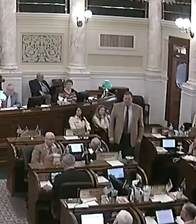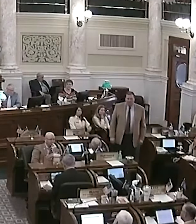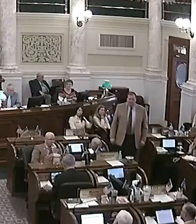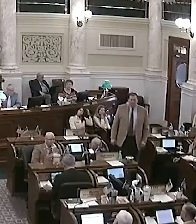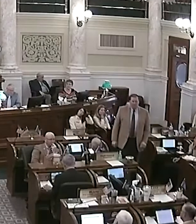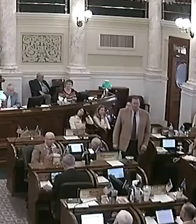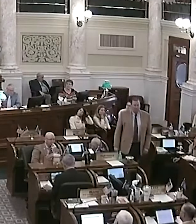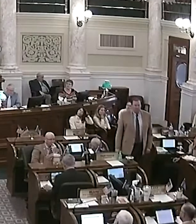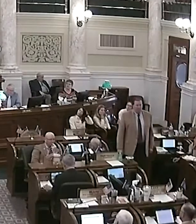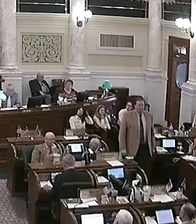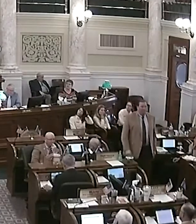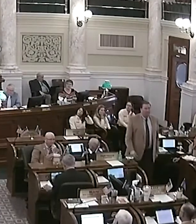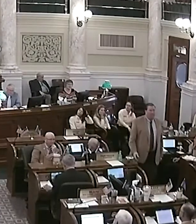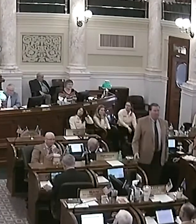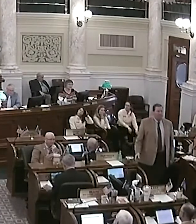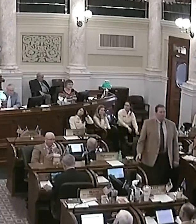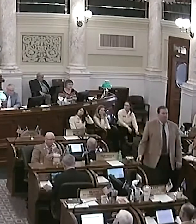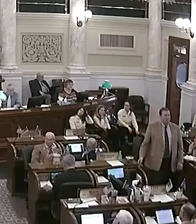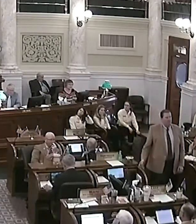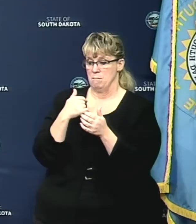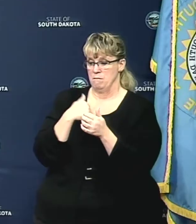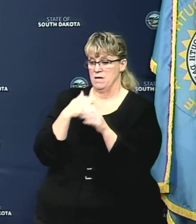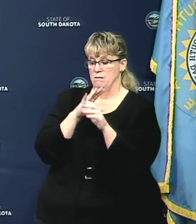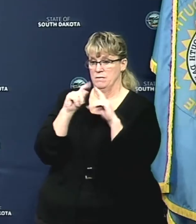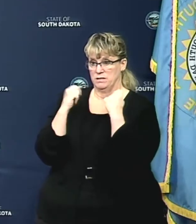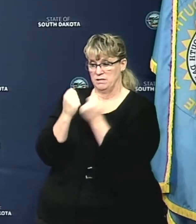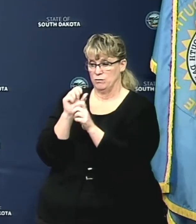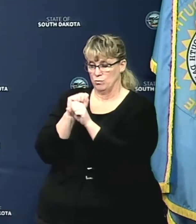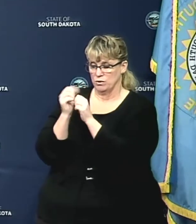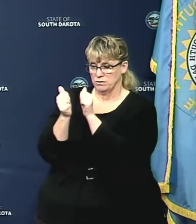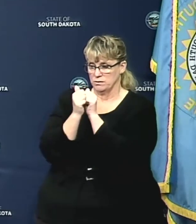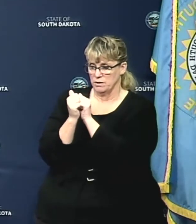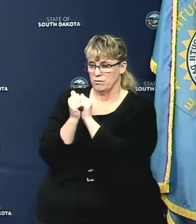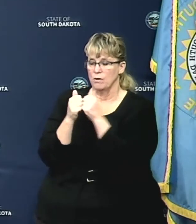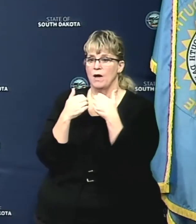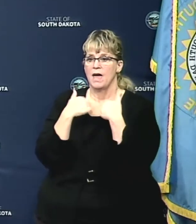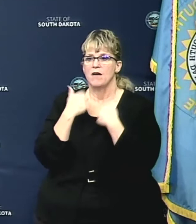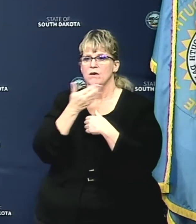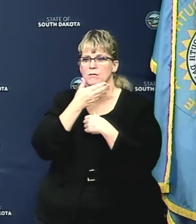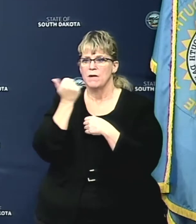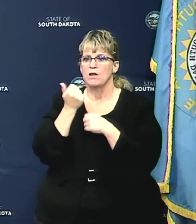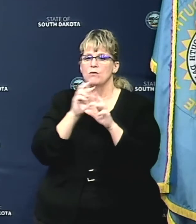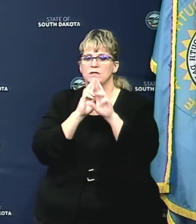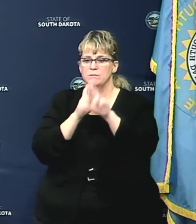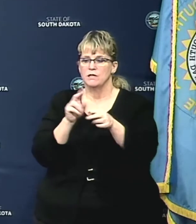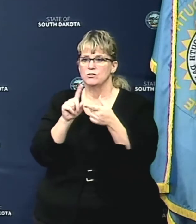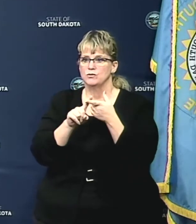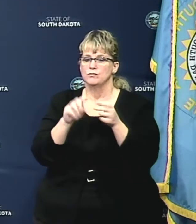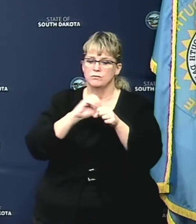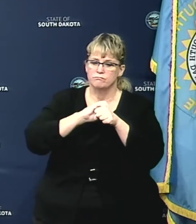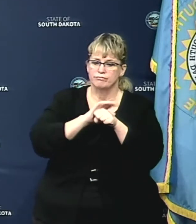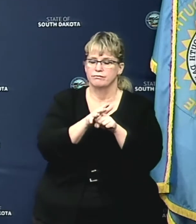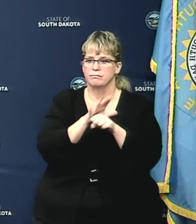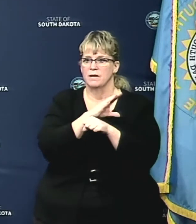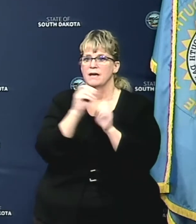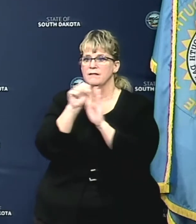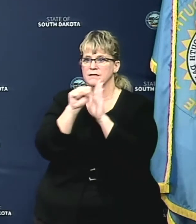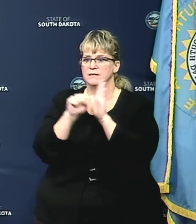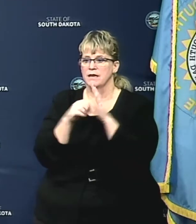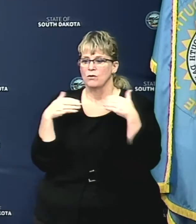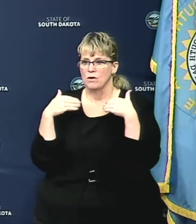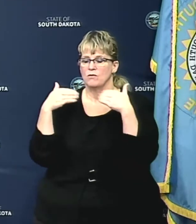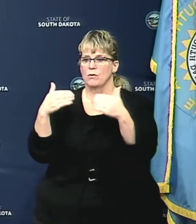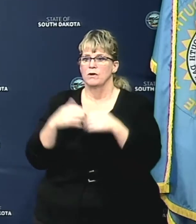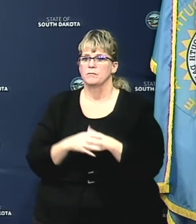combine those with a delayed primary in July. Noem says the state has seen huge changes since lawmakers gaveled out on March